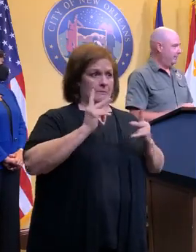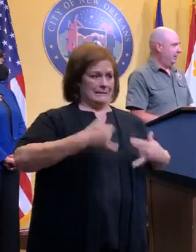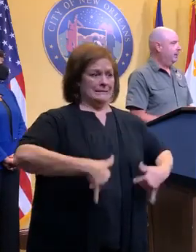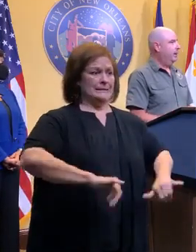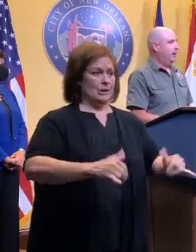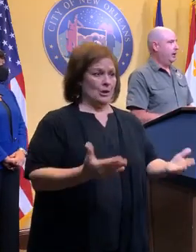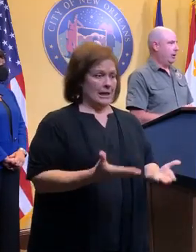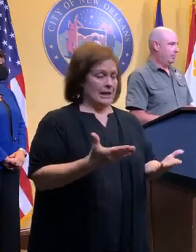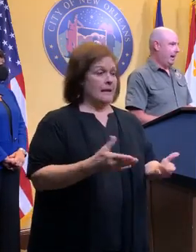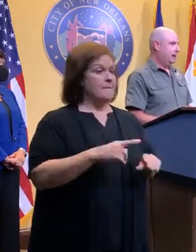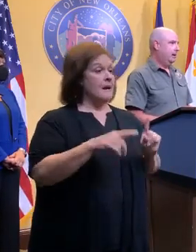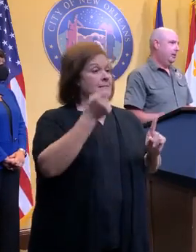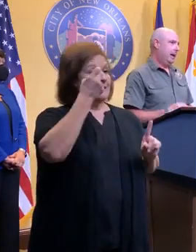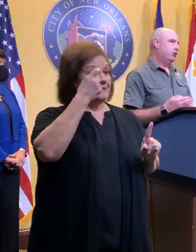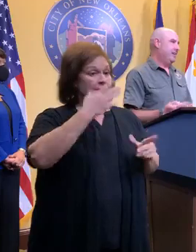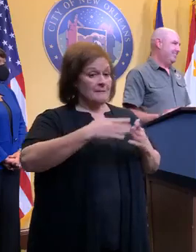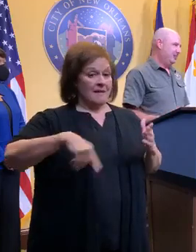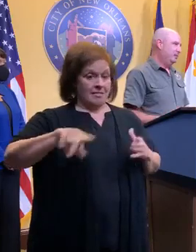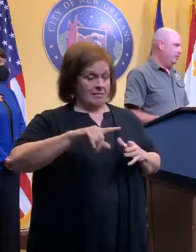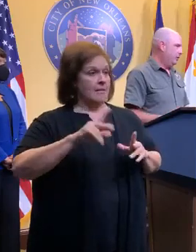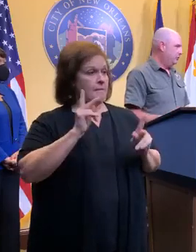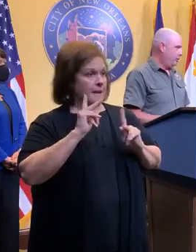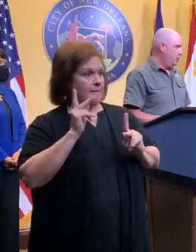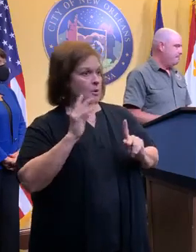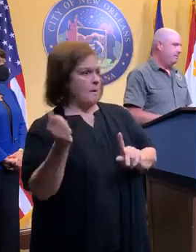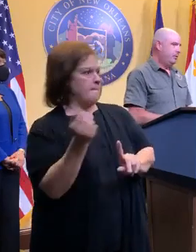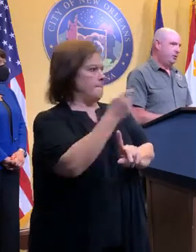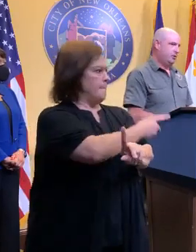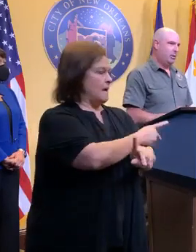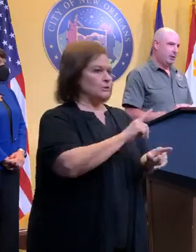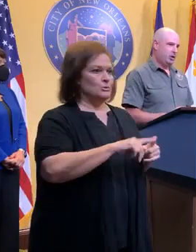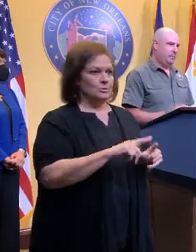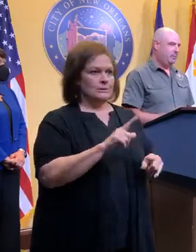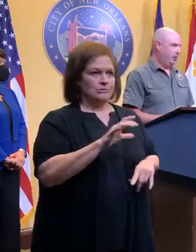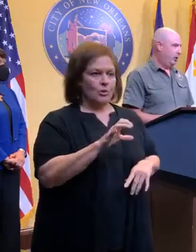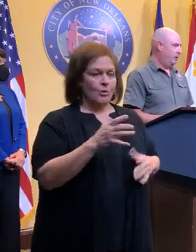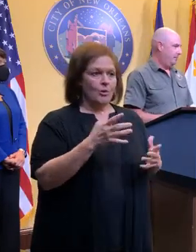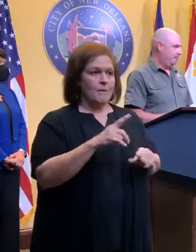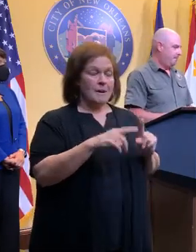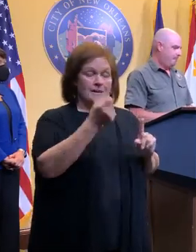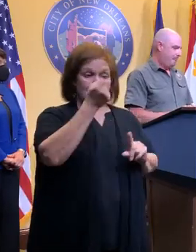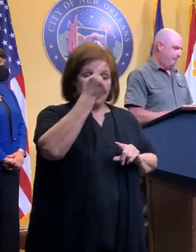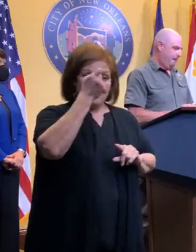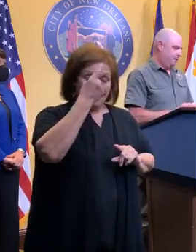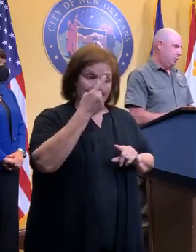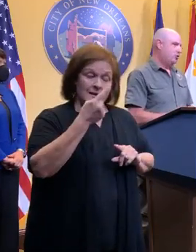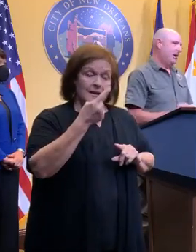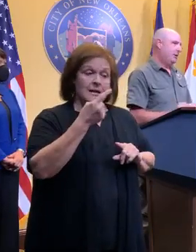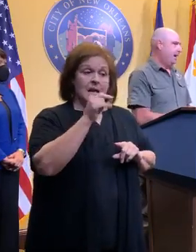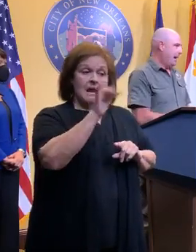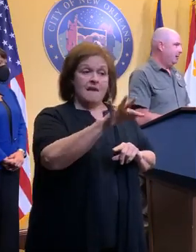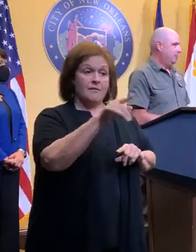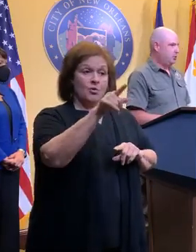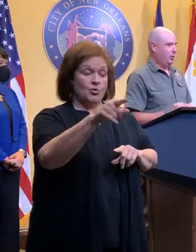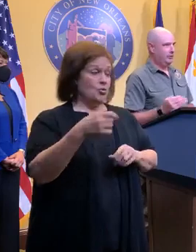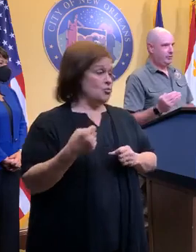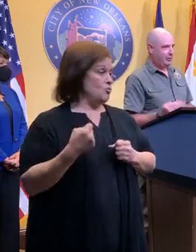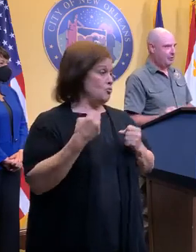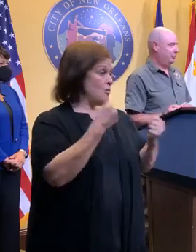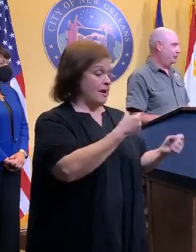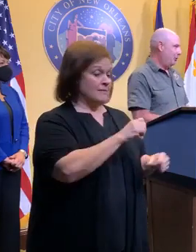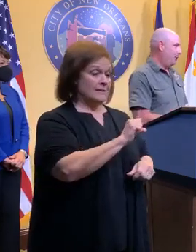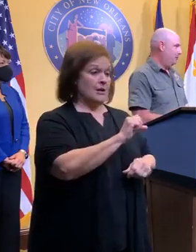People are leaving and going back. That creates a little bit of a concern, but we just want to make sure people know that if you're driving back